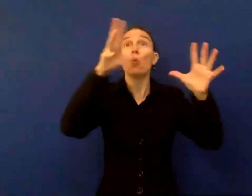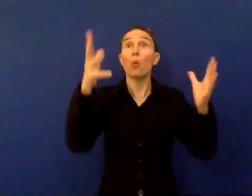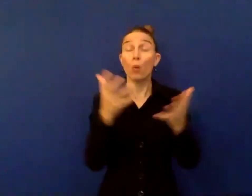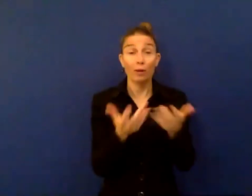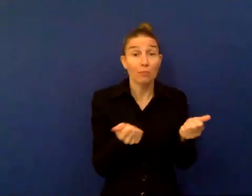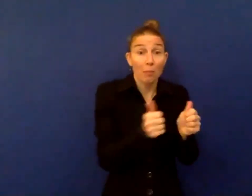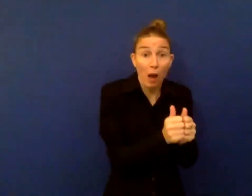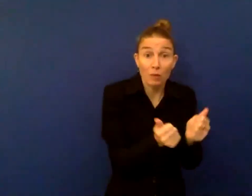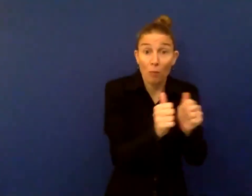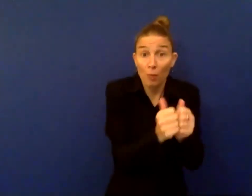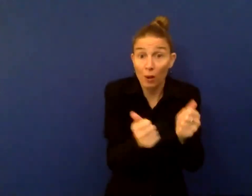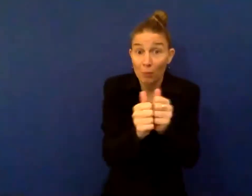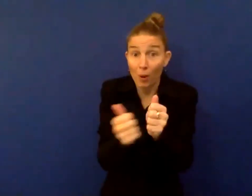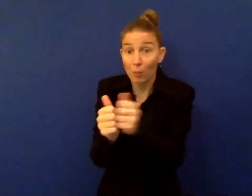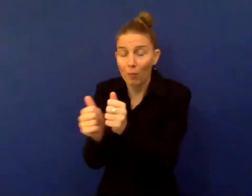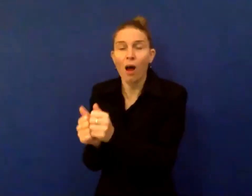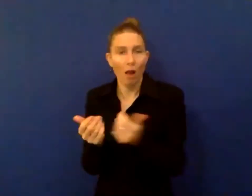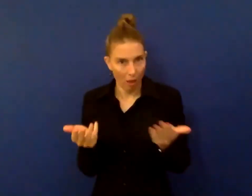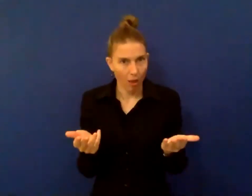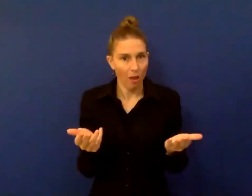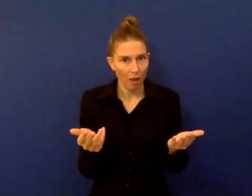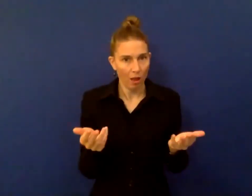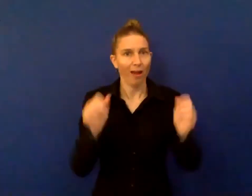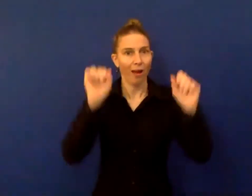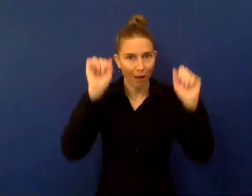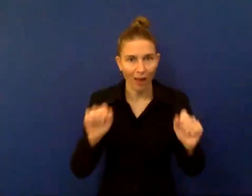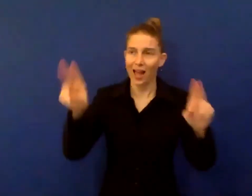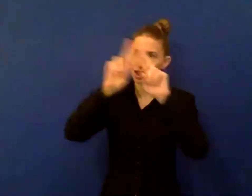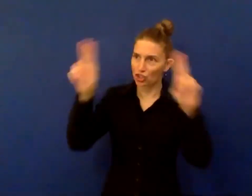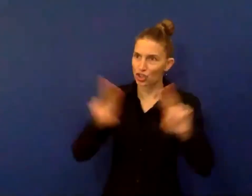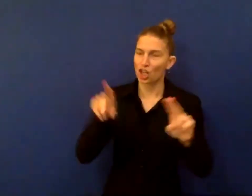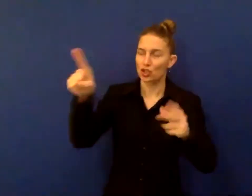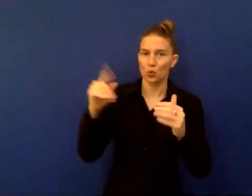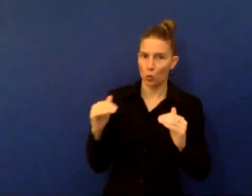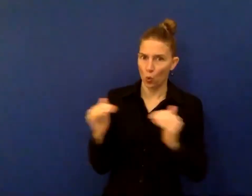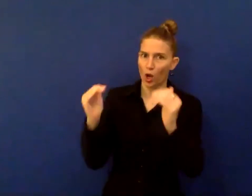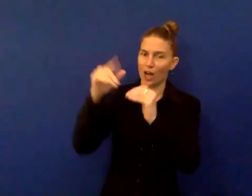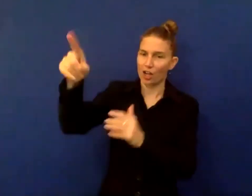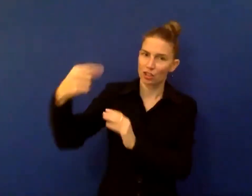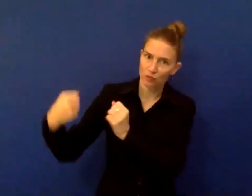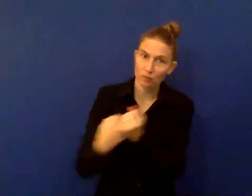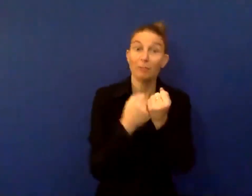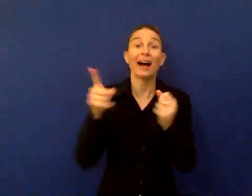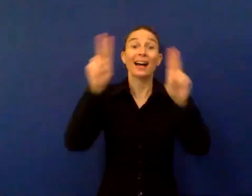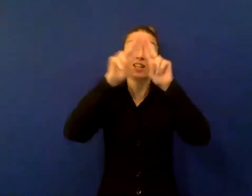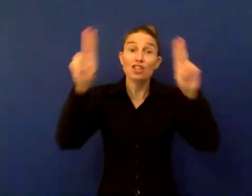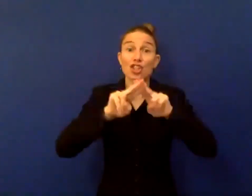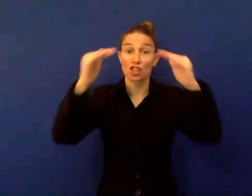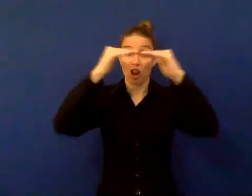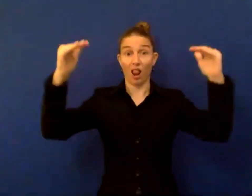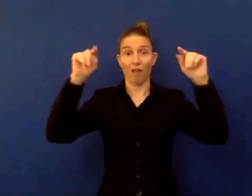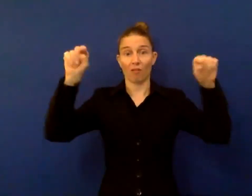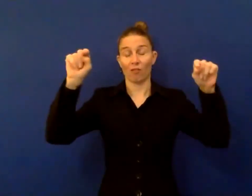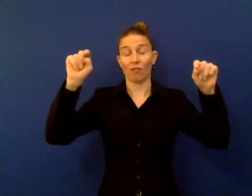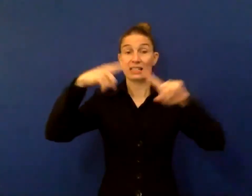we get support from international organizations in interacting at the national level around data with